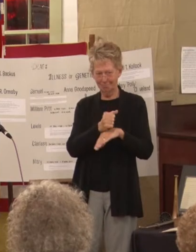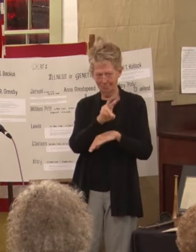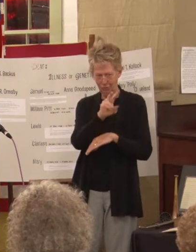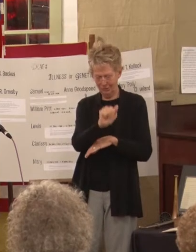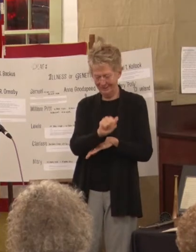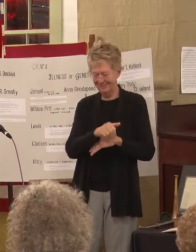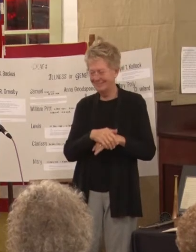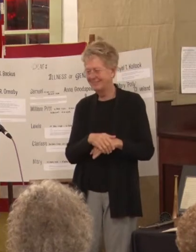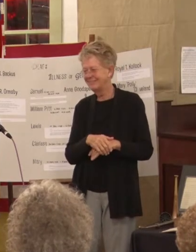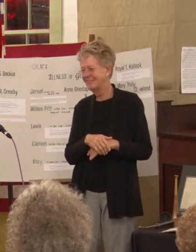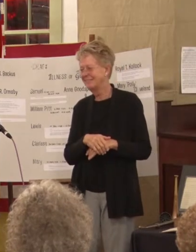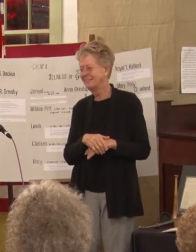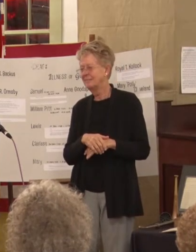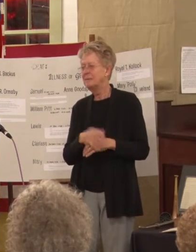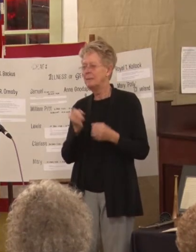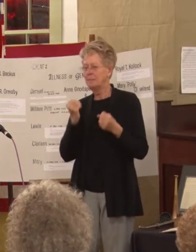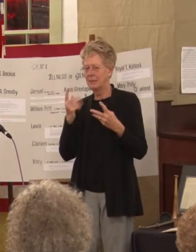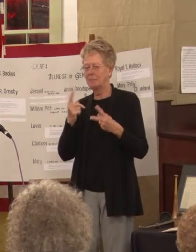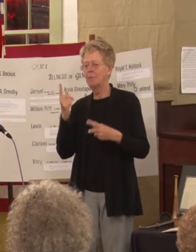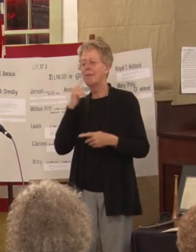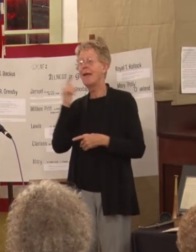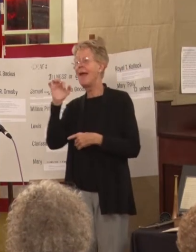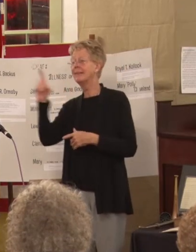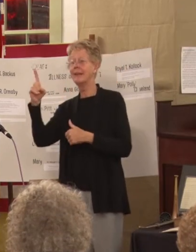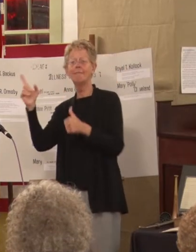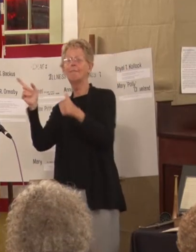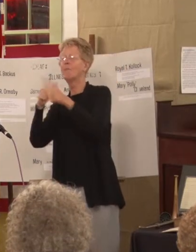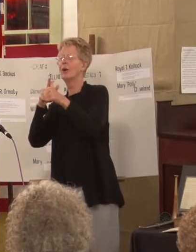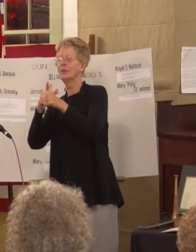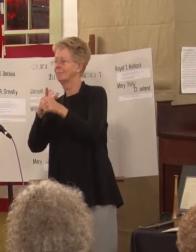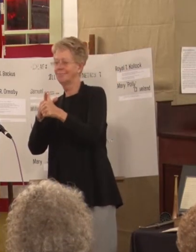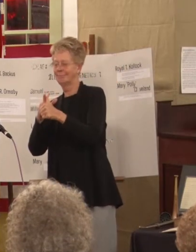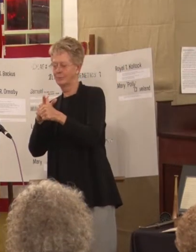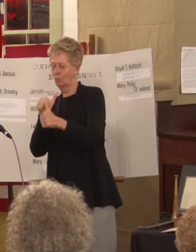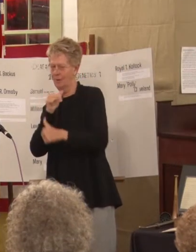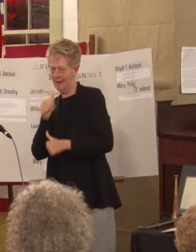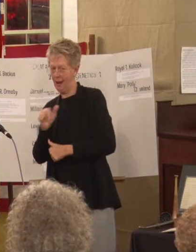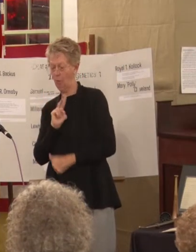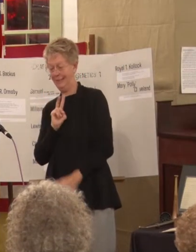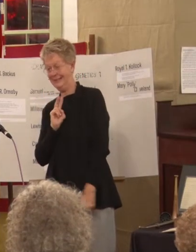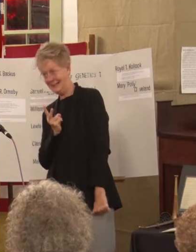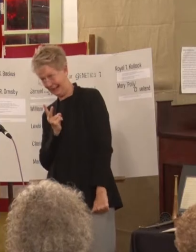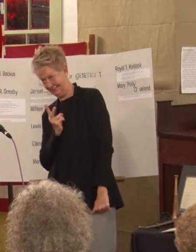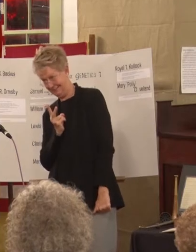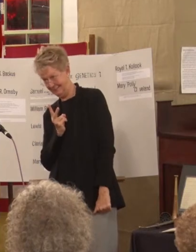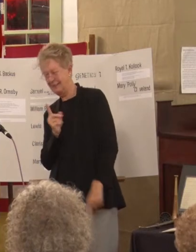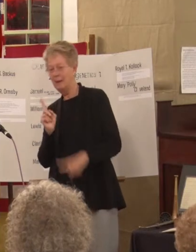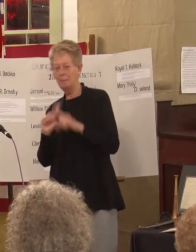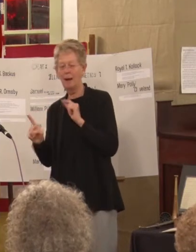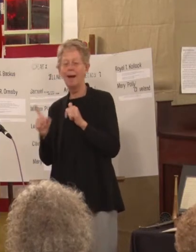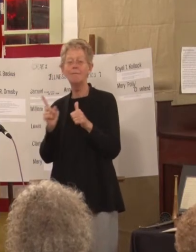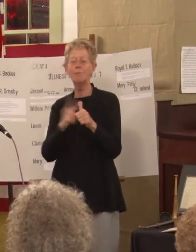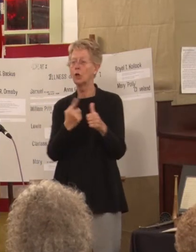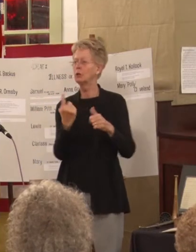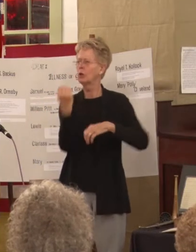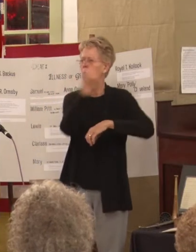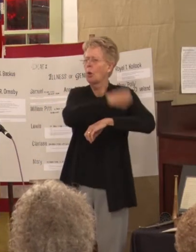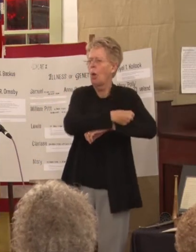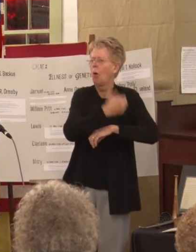and many people think that ASD is the first one. We're not. We're the second. But the first one closed down because the